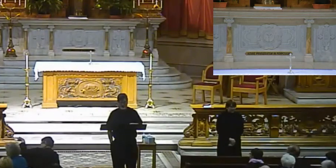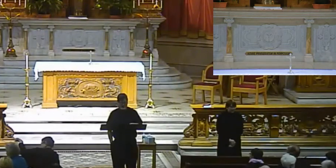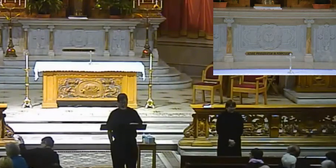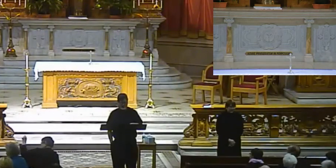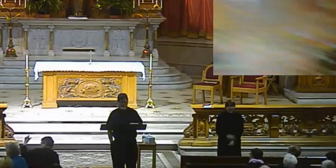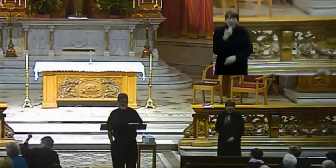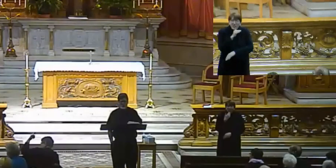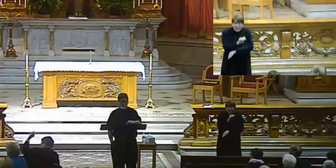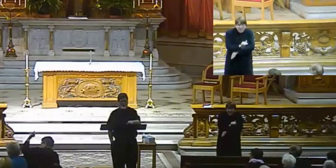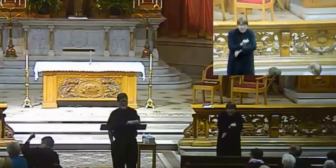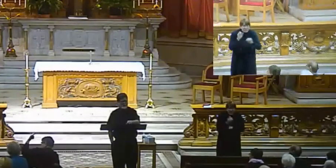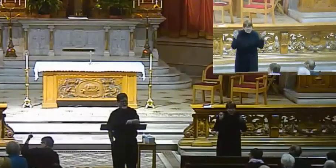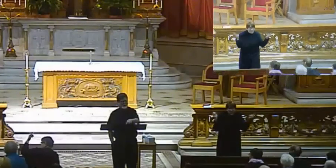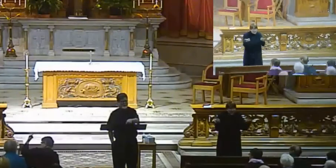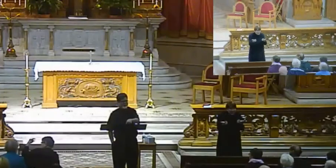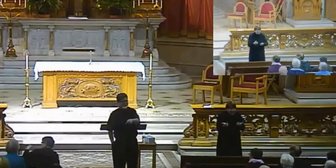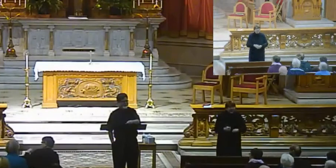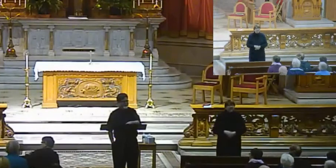Good evening, everyone.